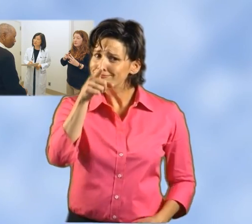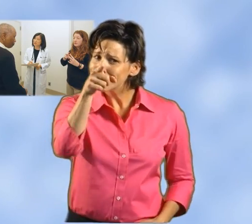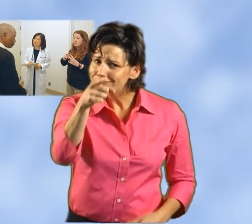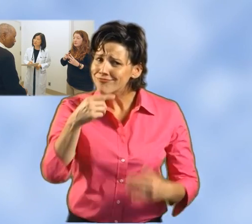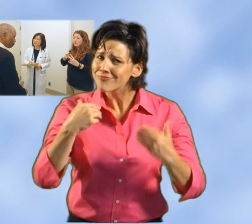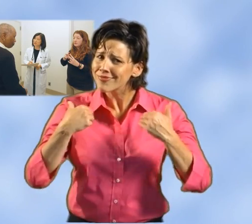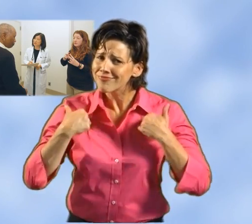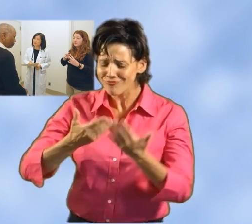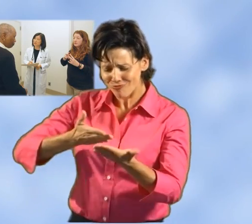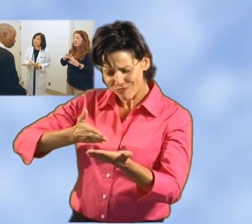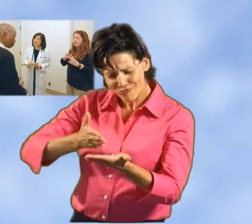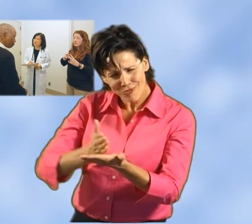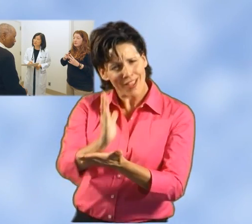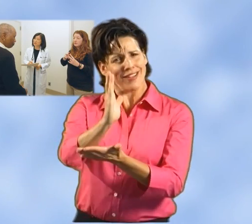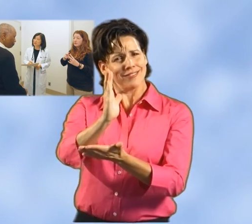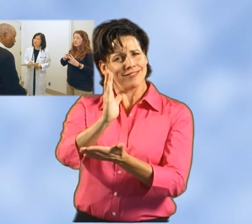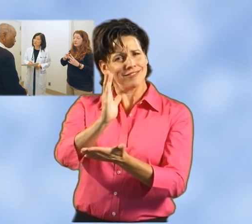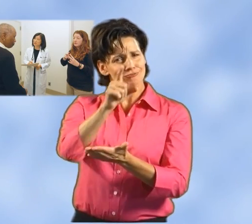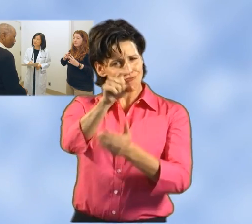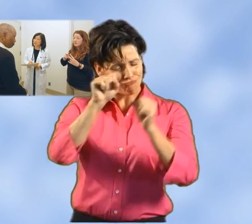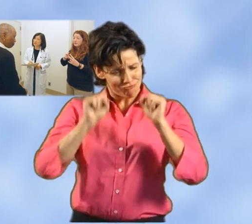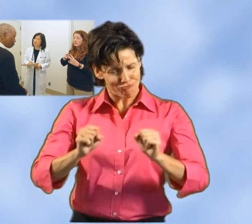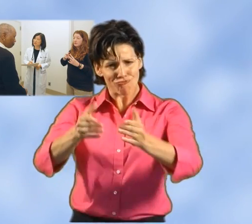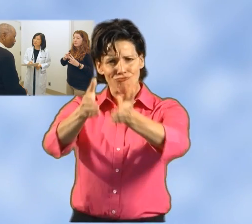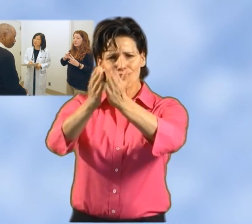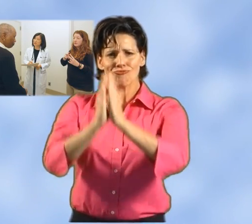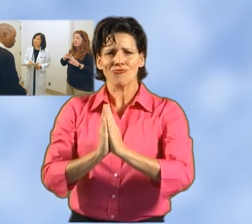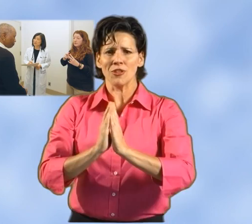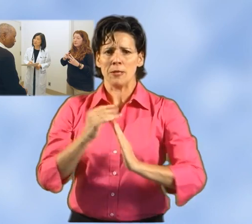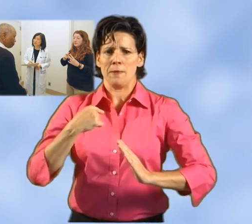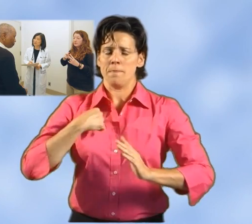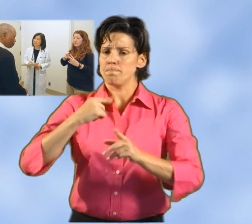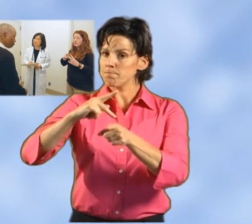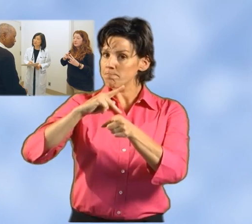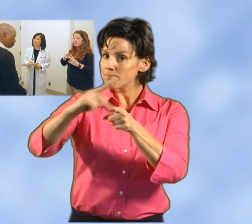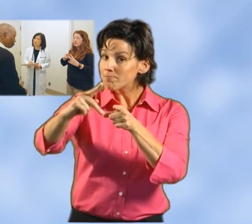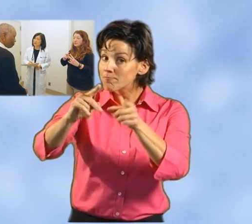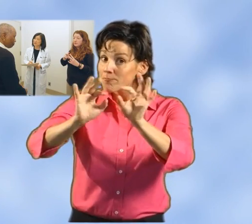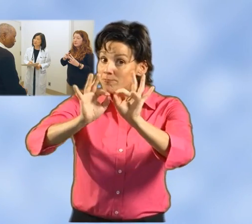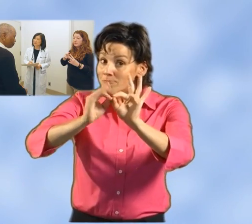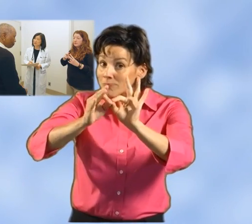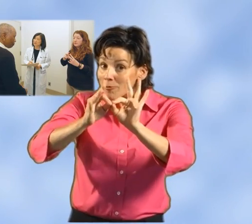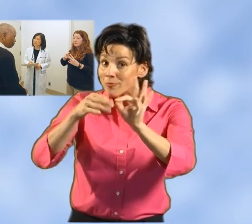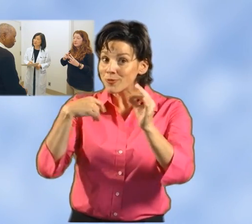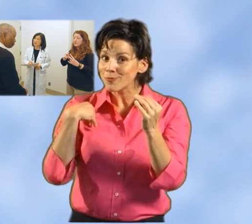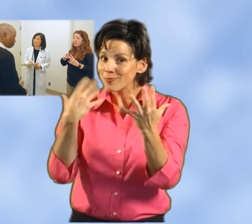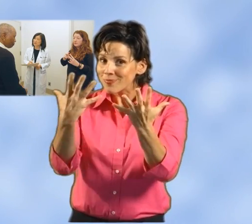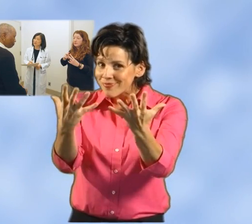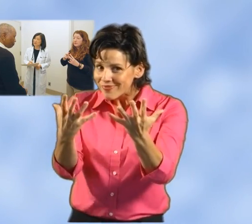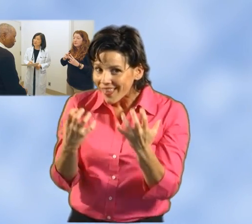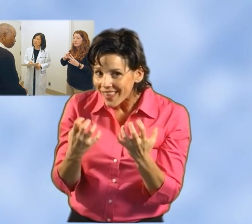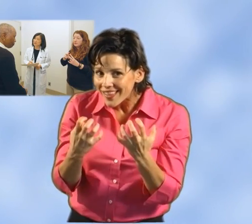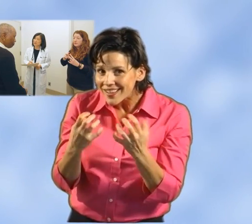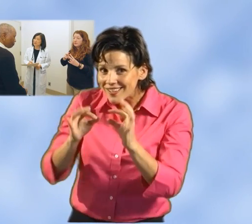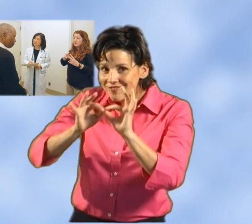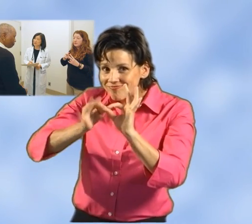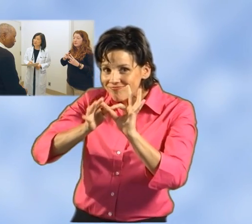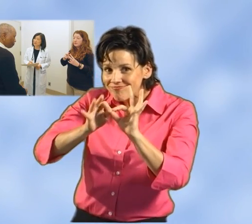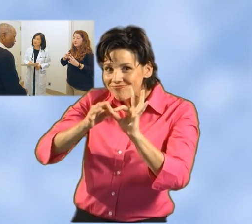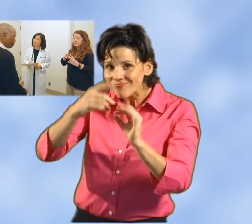Third, be aware that you have rights. You have the right to request a qualified professional interpreter if you